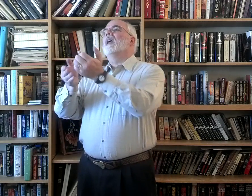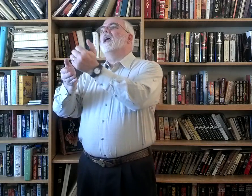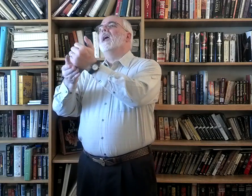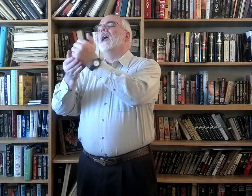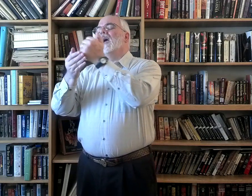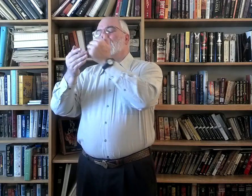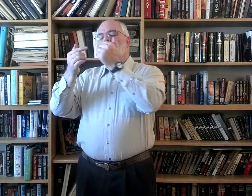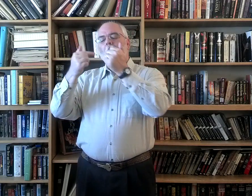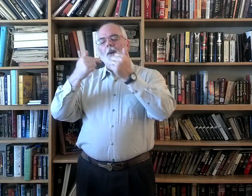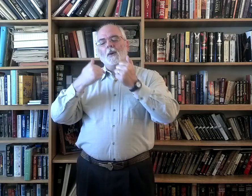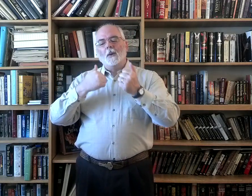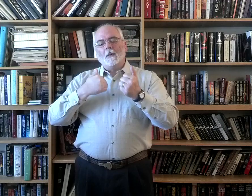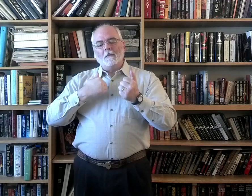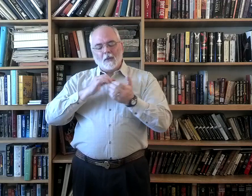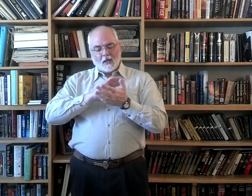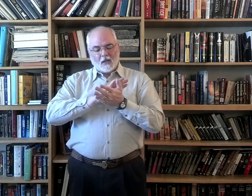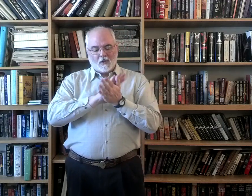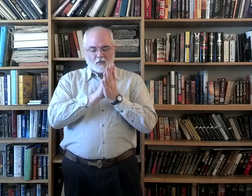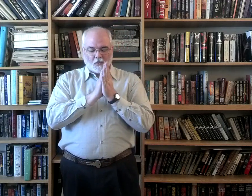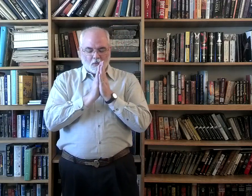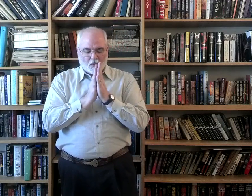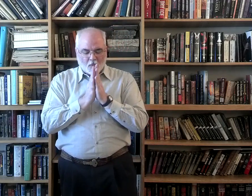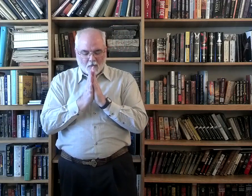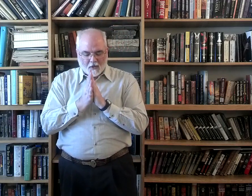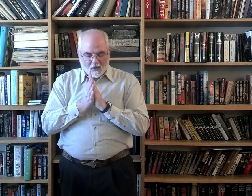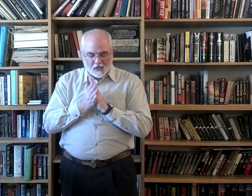help me to be.